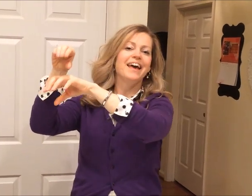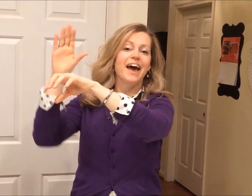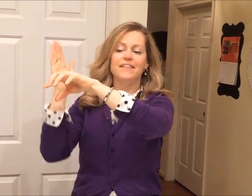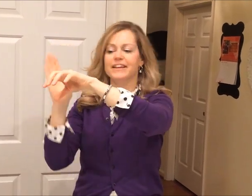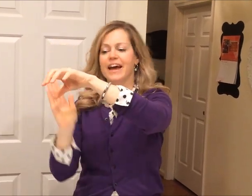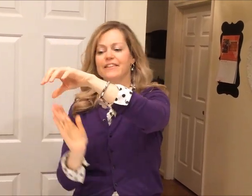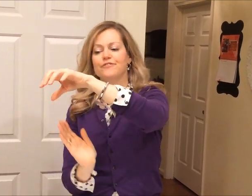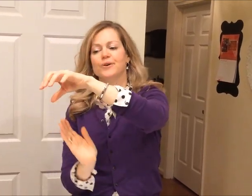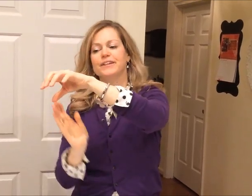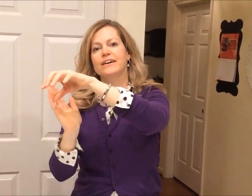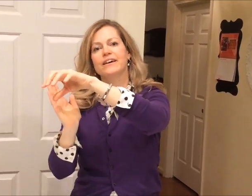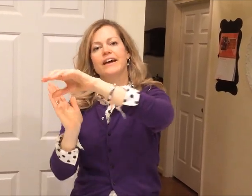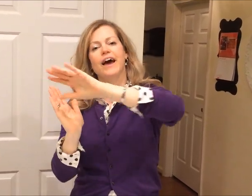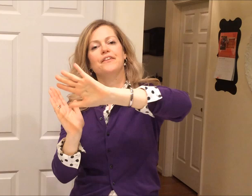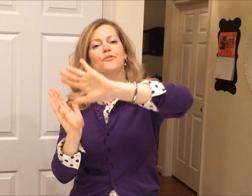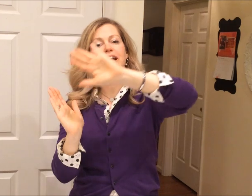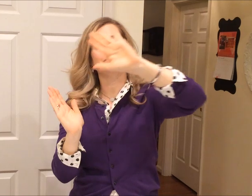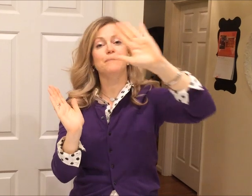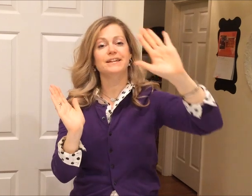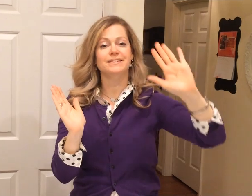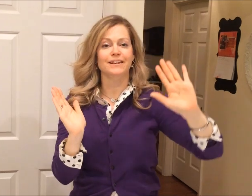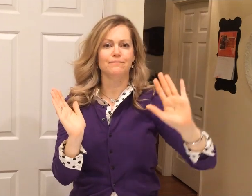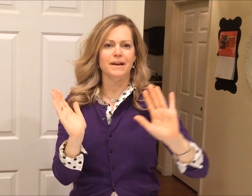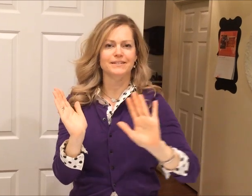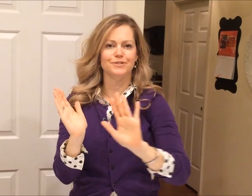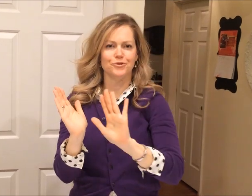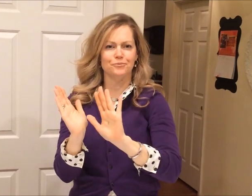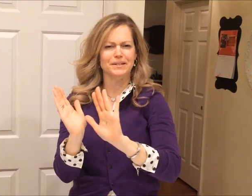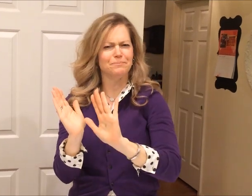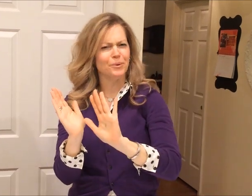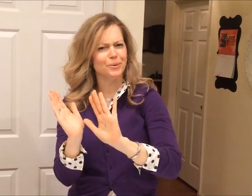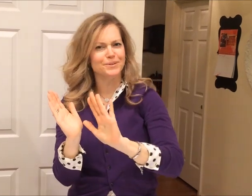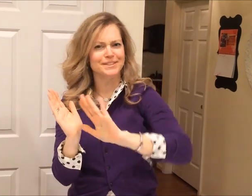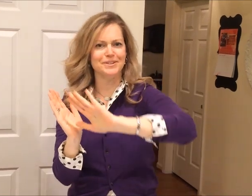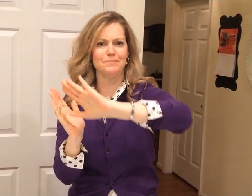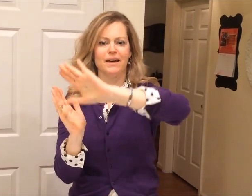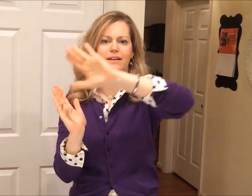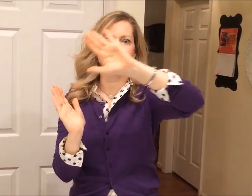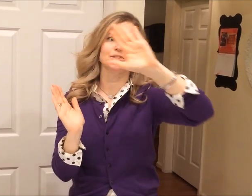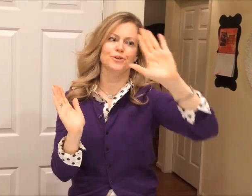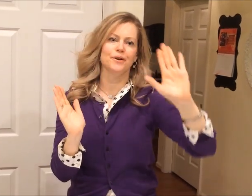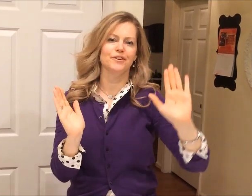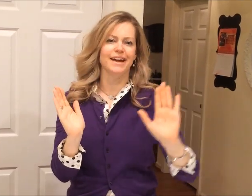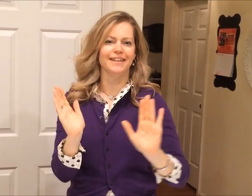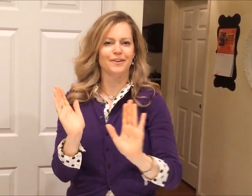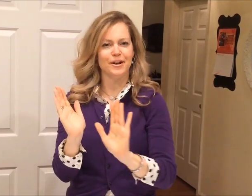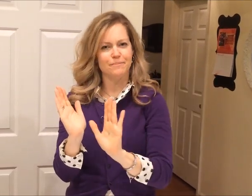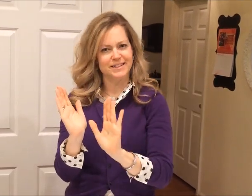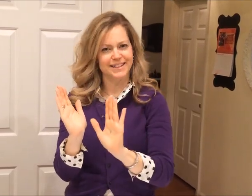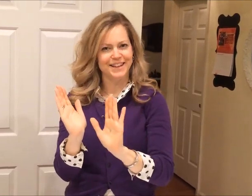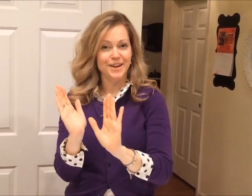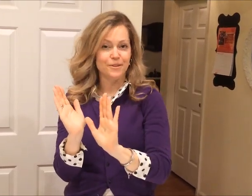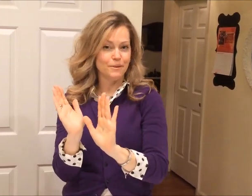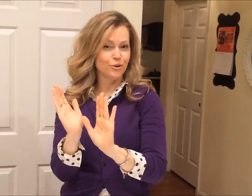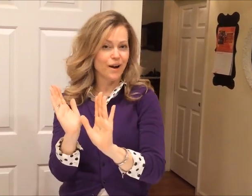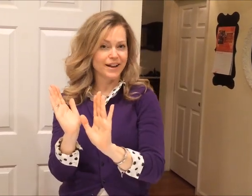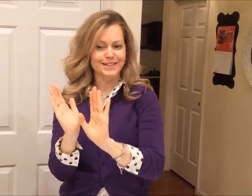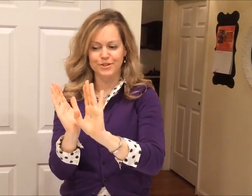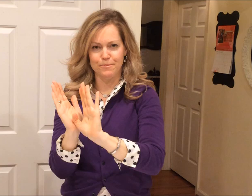And then California and the Great Basin. Basin sort of means bowl, so you make kind of a circle with your hand, the Great Basin. The Middle Rockies to